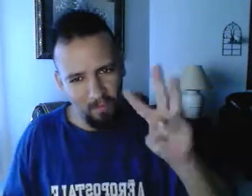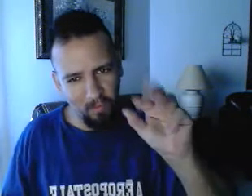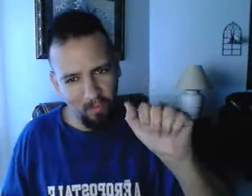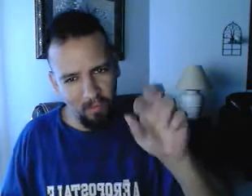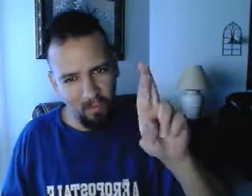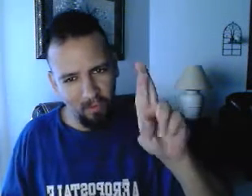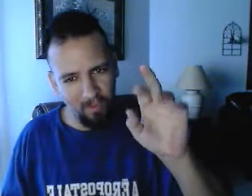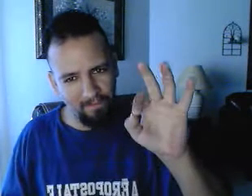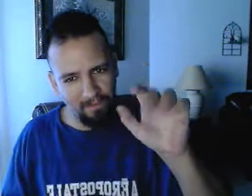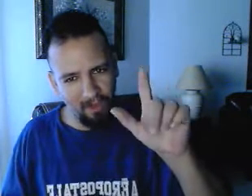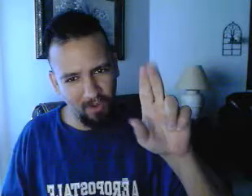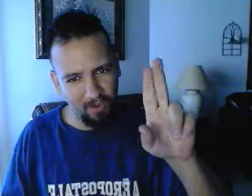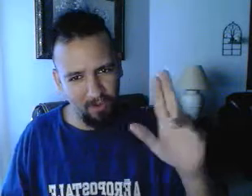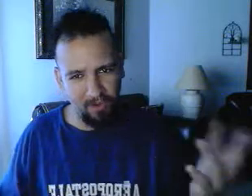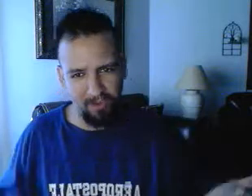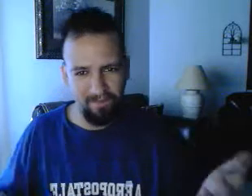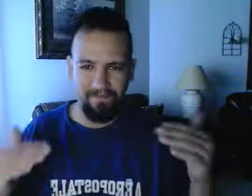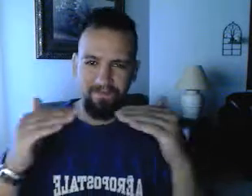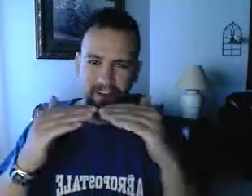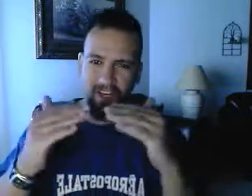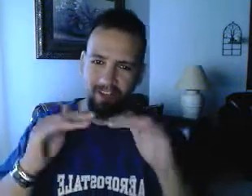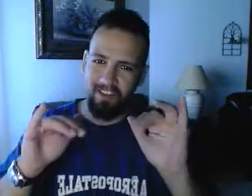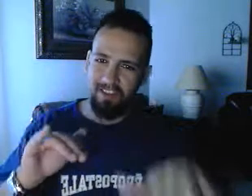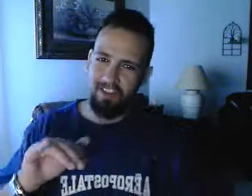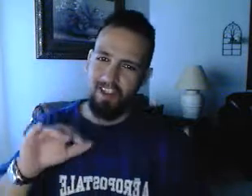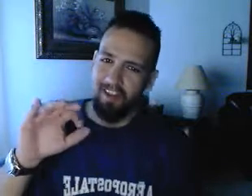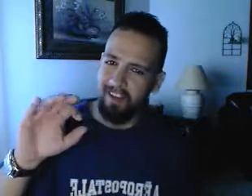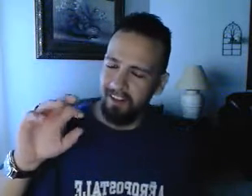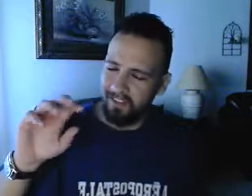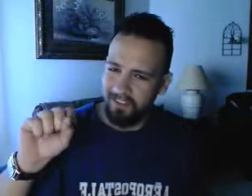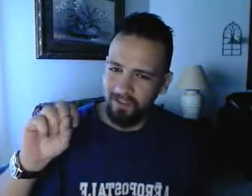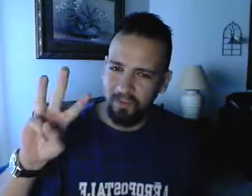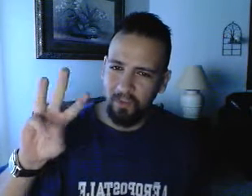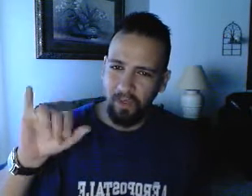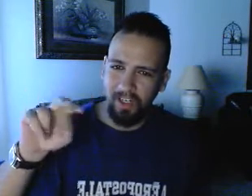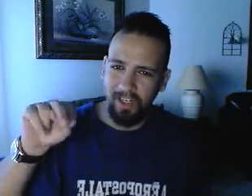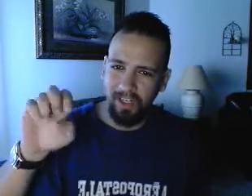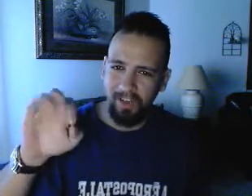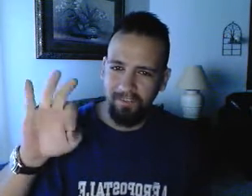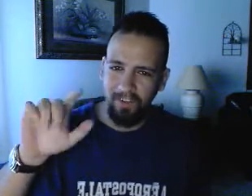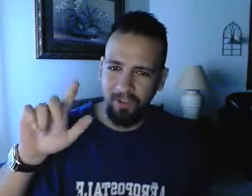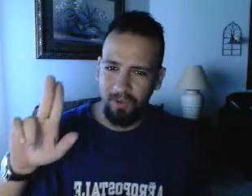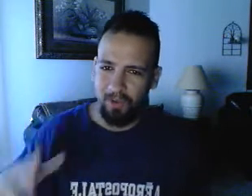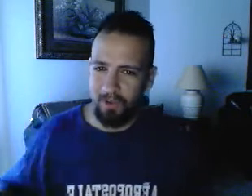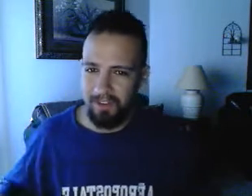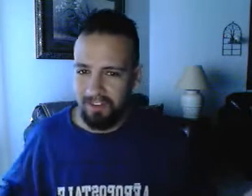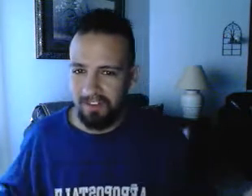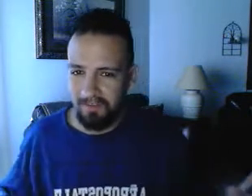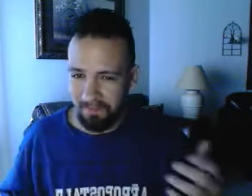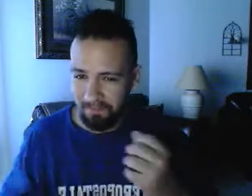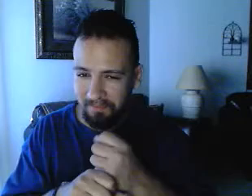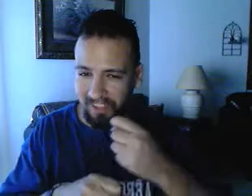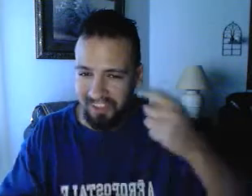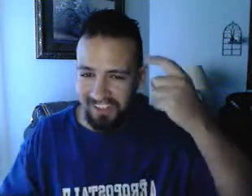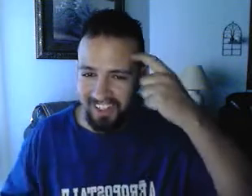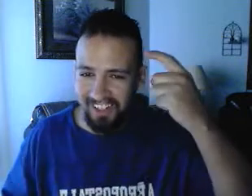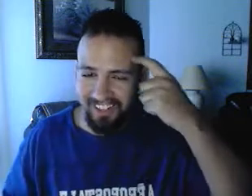the live Blue, 5th, 22, 1st,